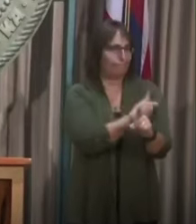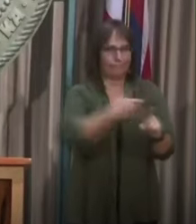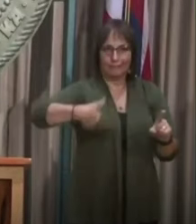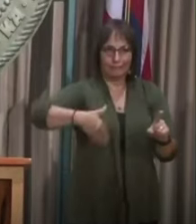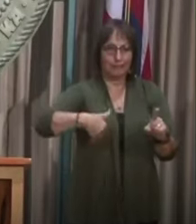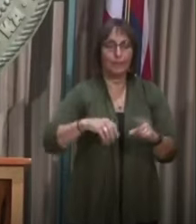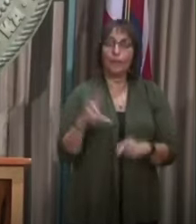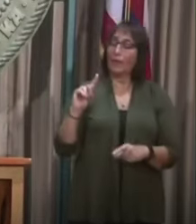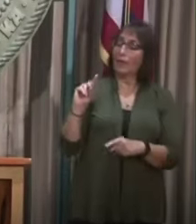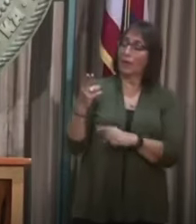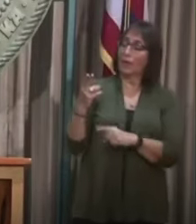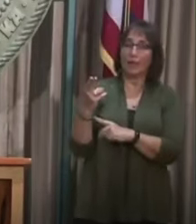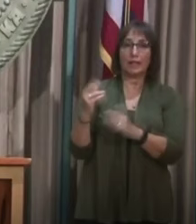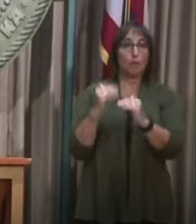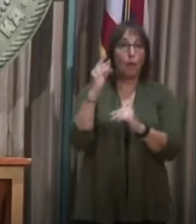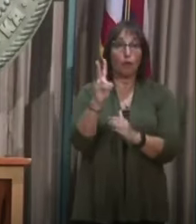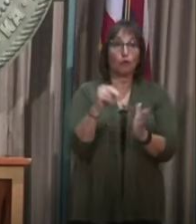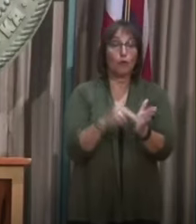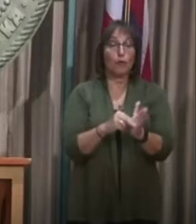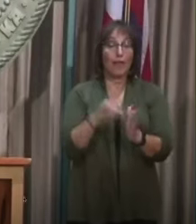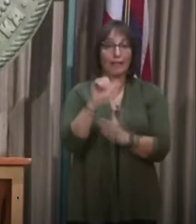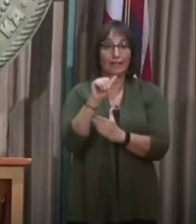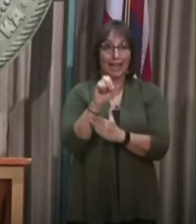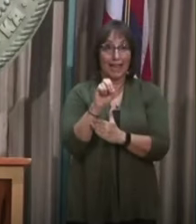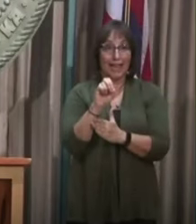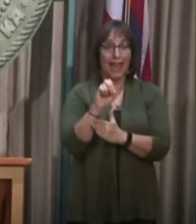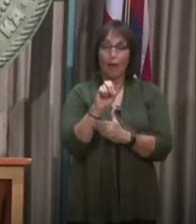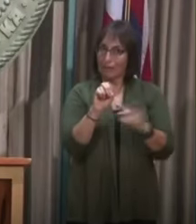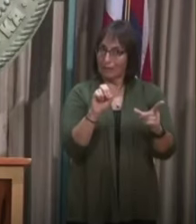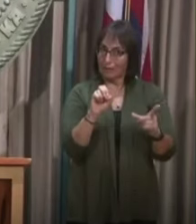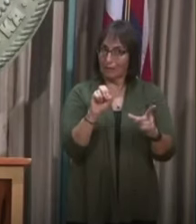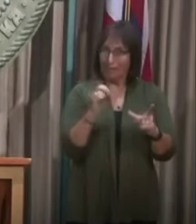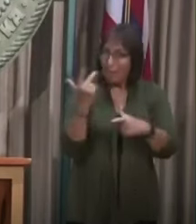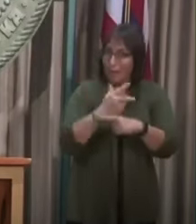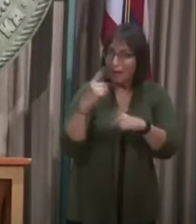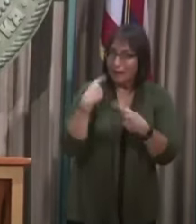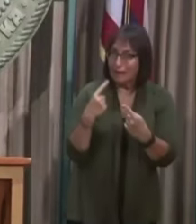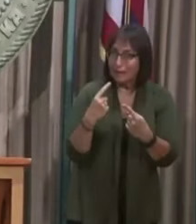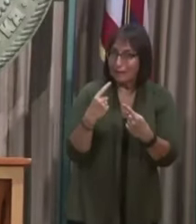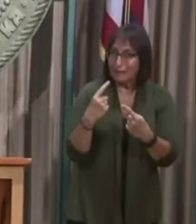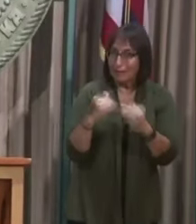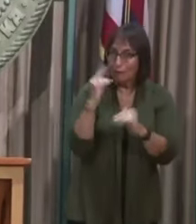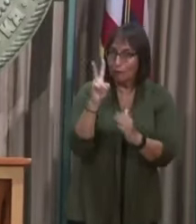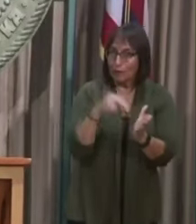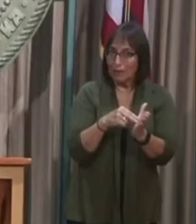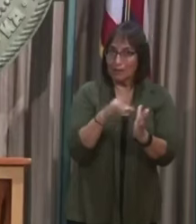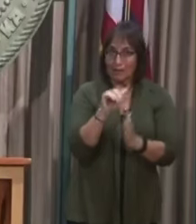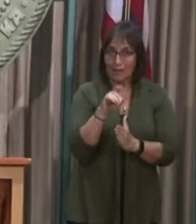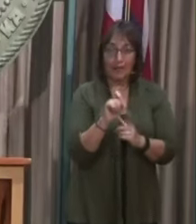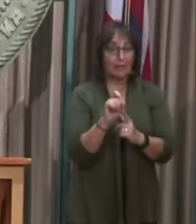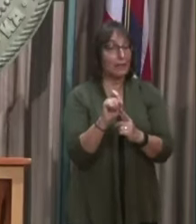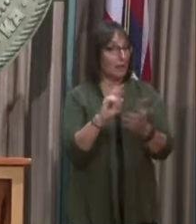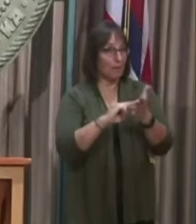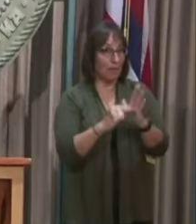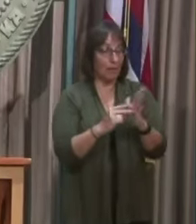reported more than 2,000 cases over the past three days. That means, regardless of the